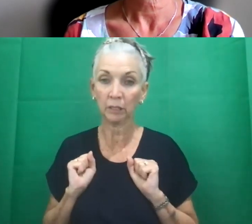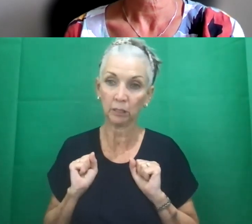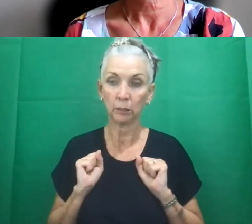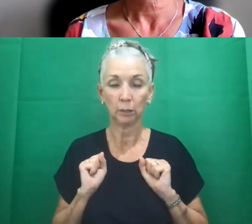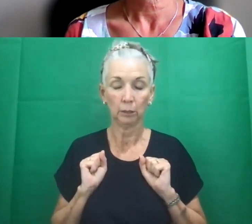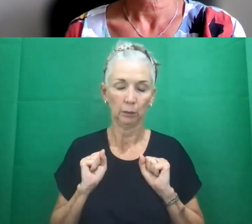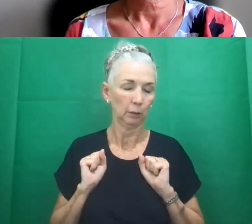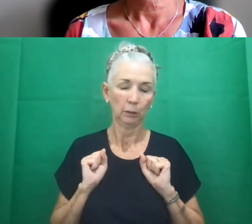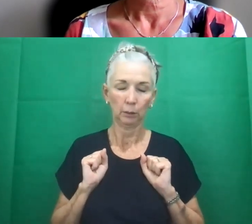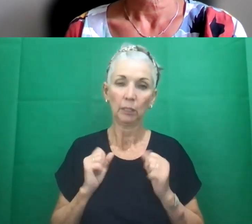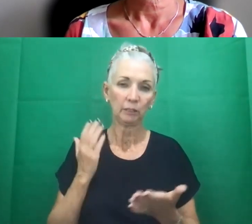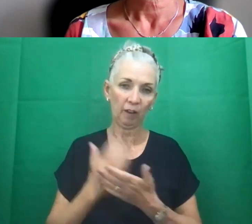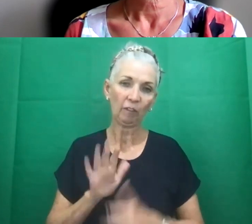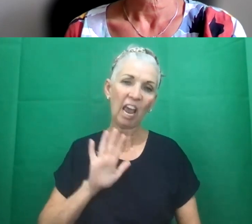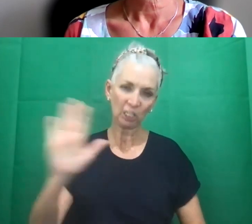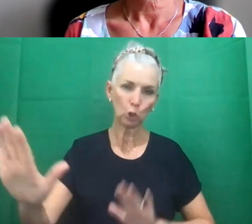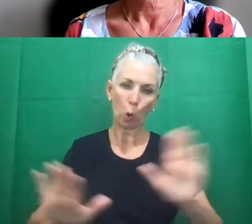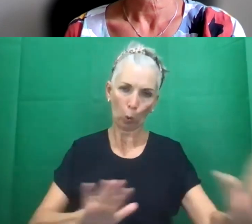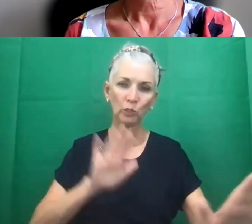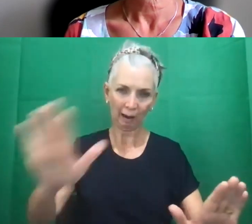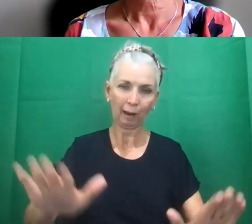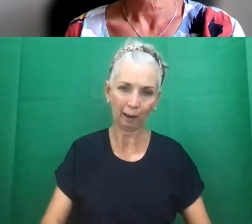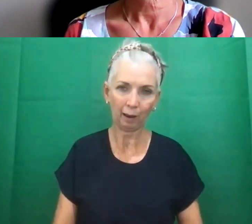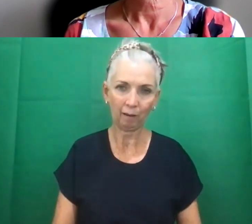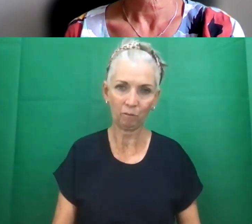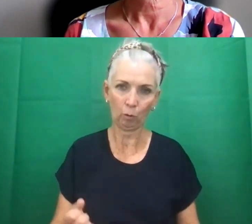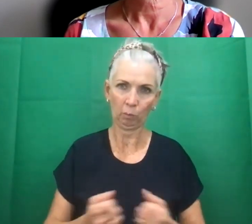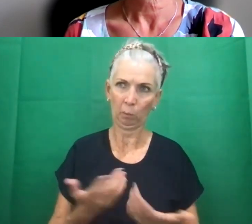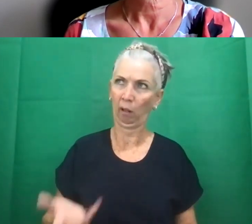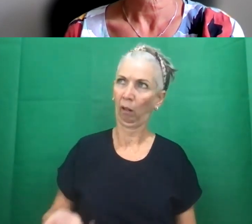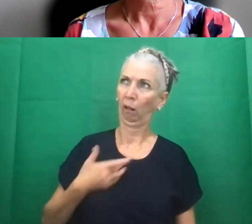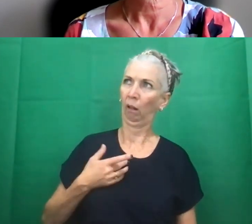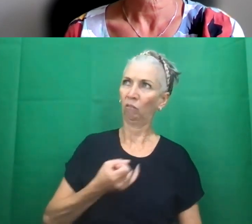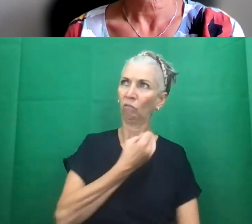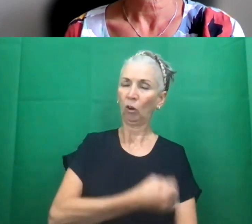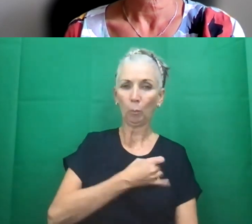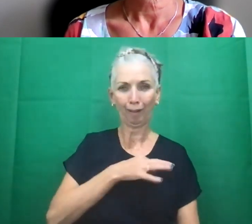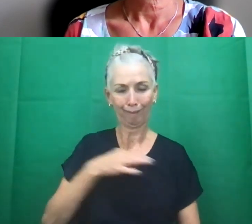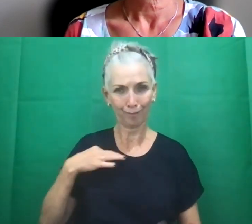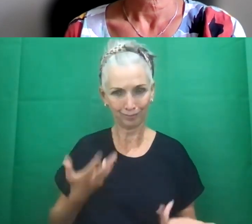excluding for people who are clinically vulnerable and for whom COVID could be much more serious.